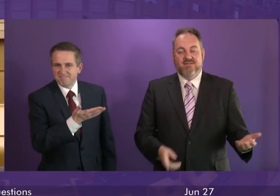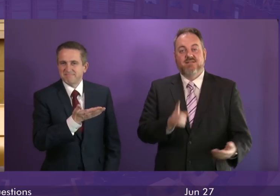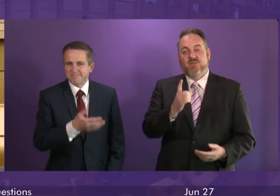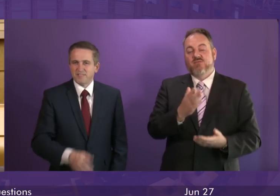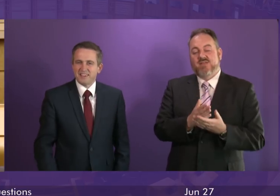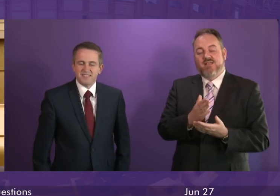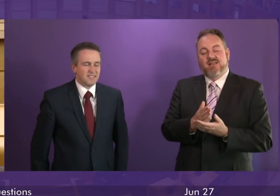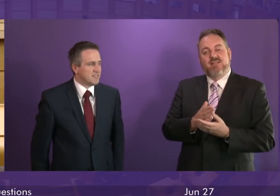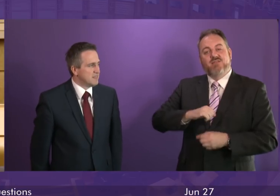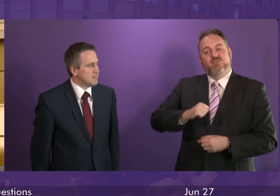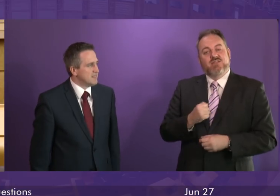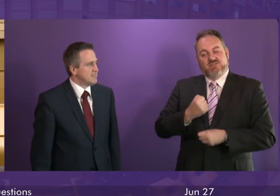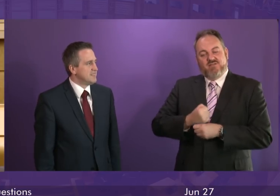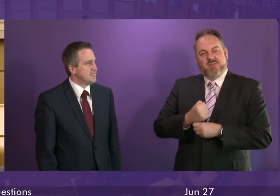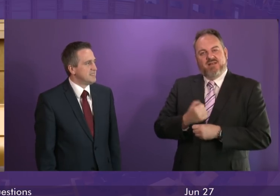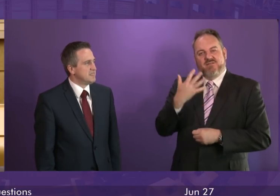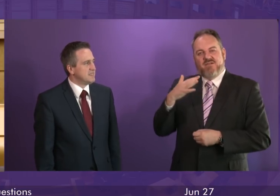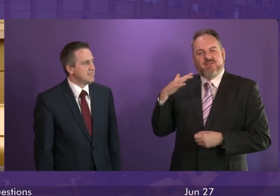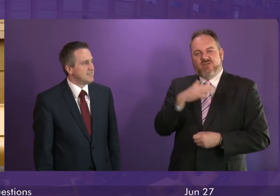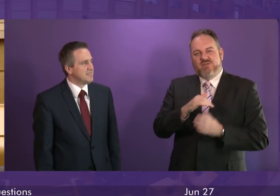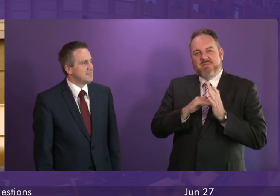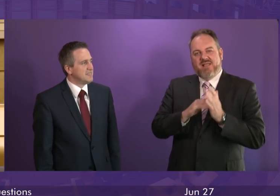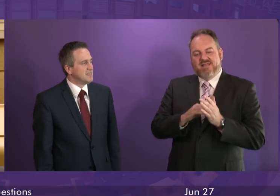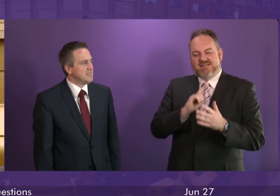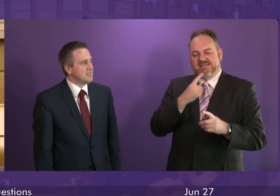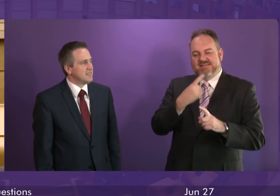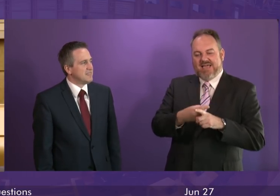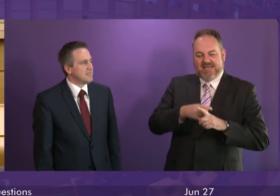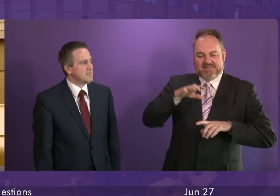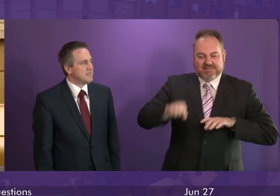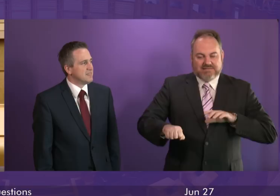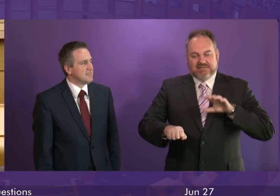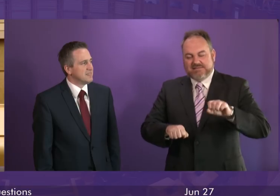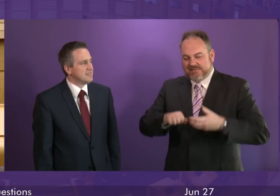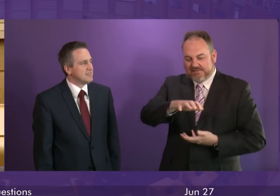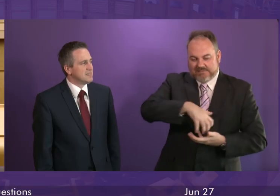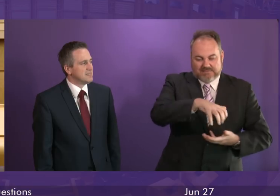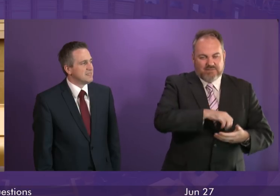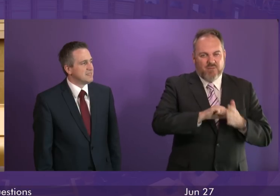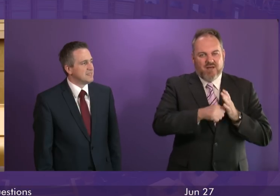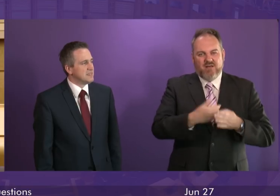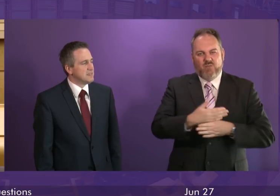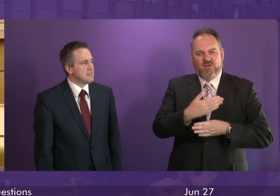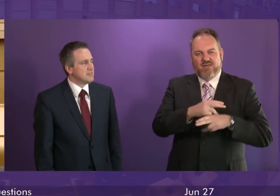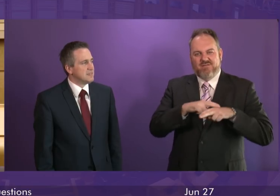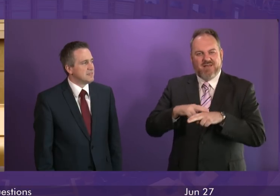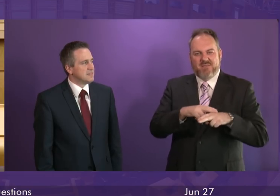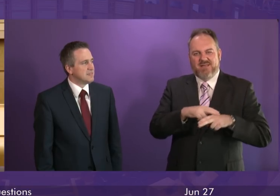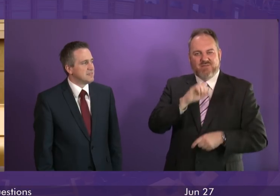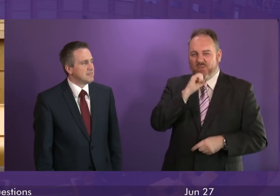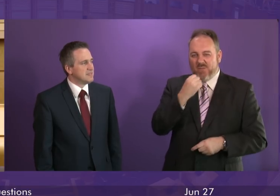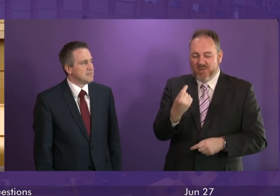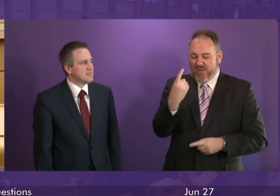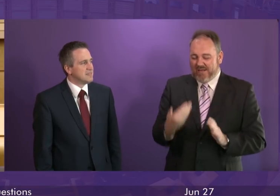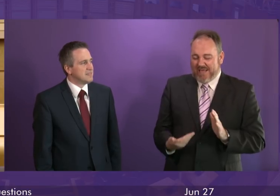us that the Scottish Government's £500 million tax rate on hardworking Scottish families will not deliver one extra